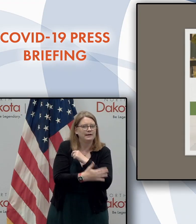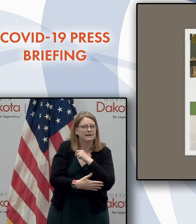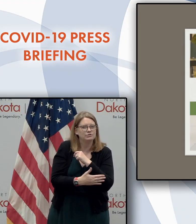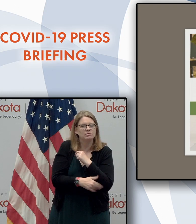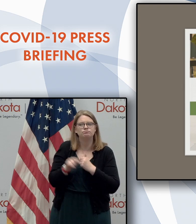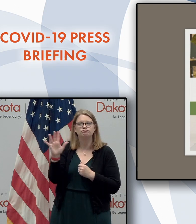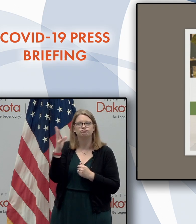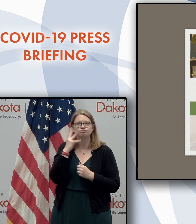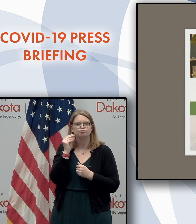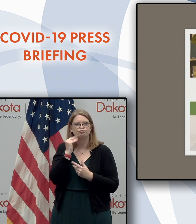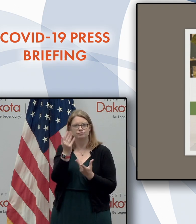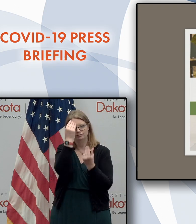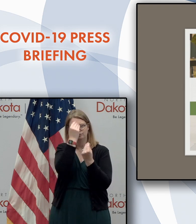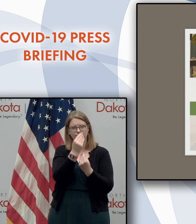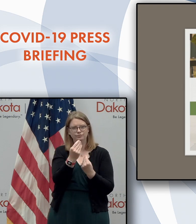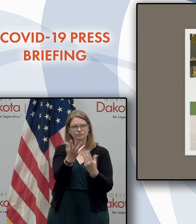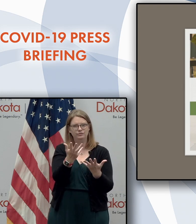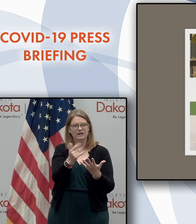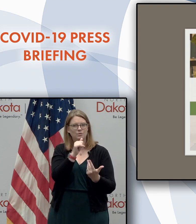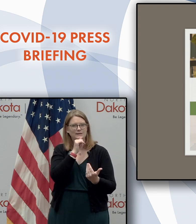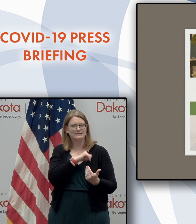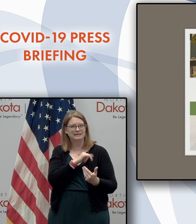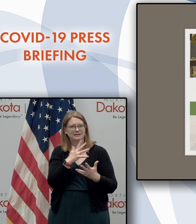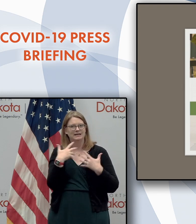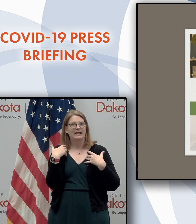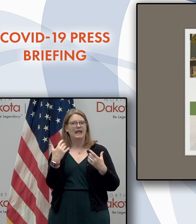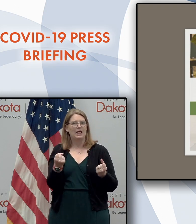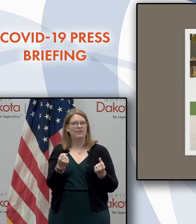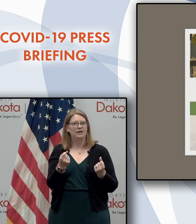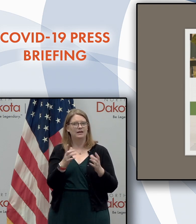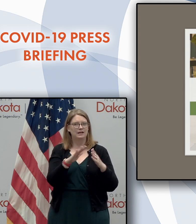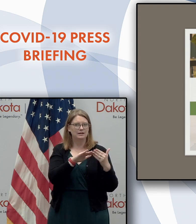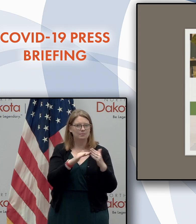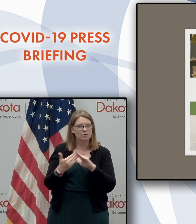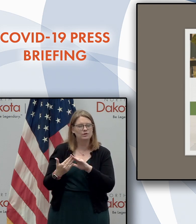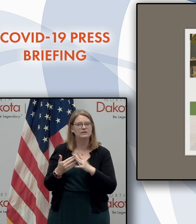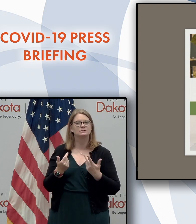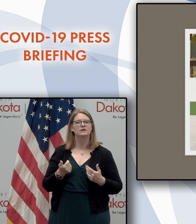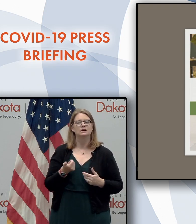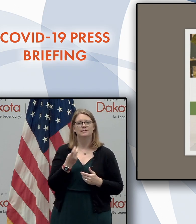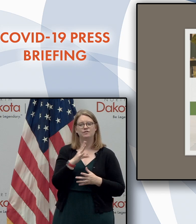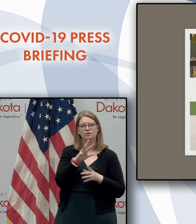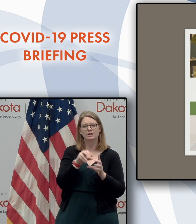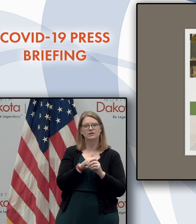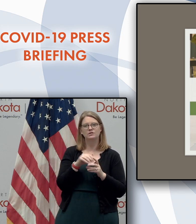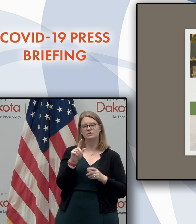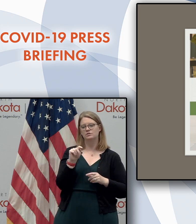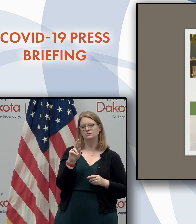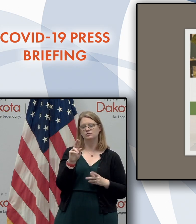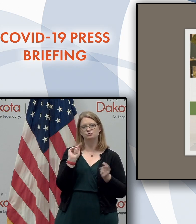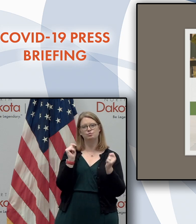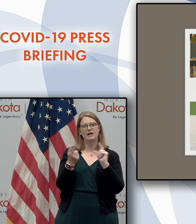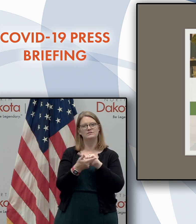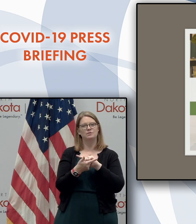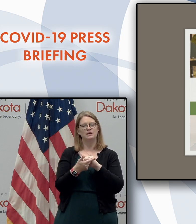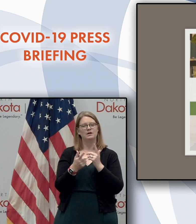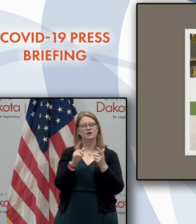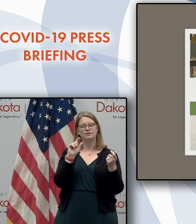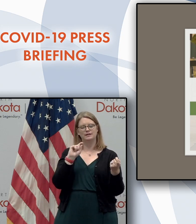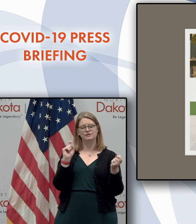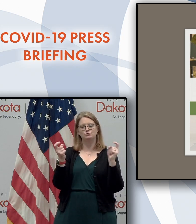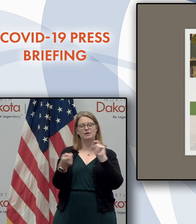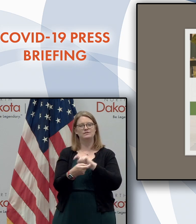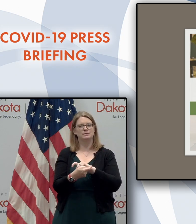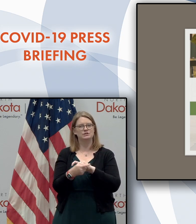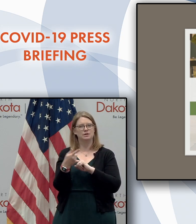experience knowledge on how to build resilient, healthy, and vibrant communities. A couple of those include the Transformational Community Leadership Podcast